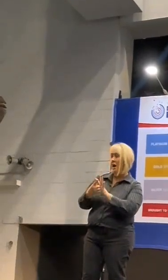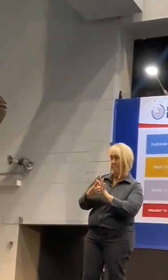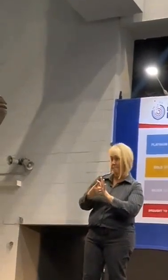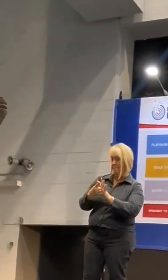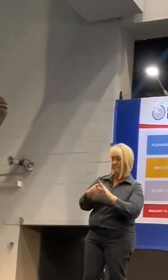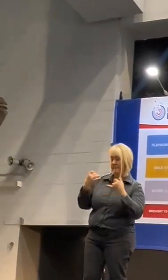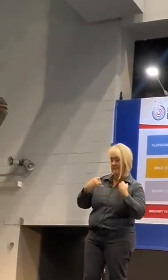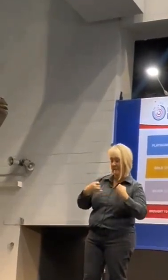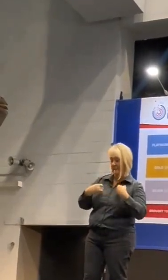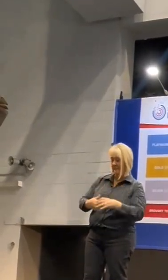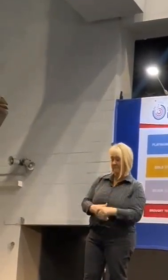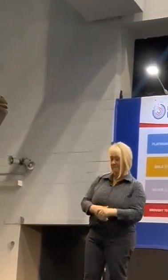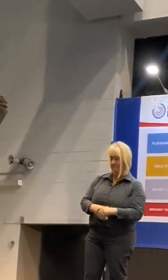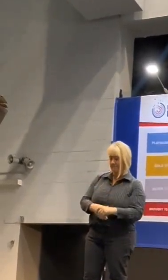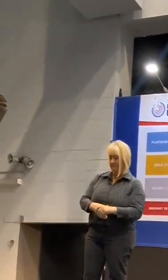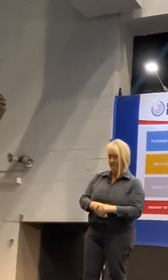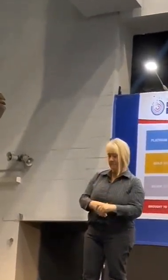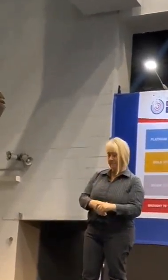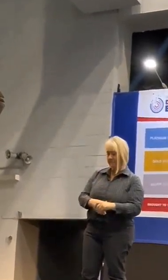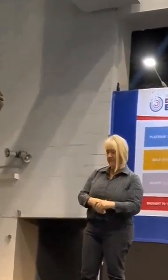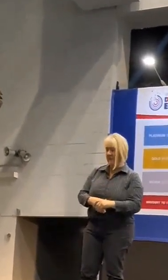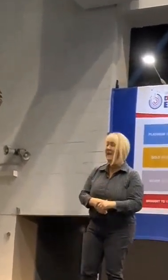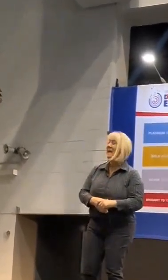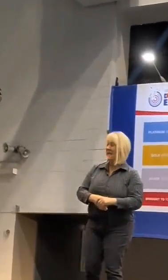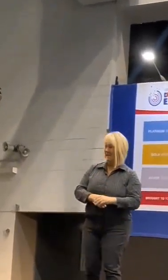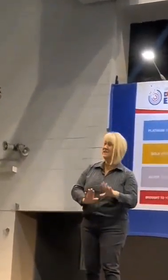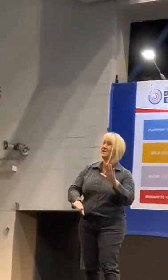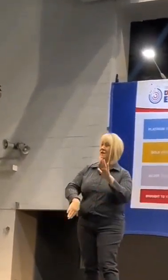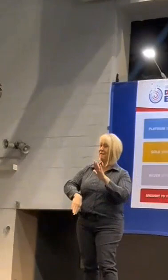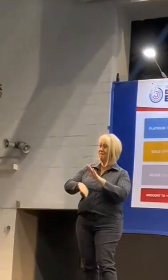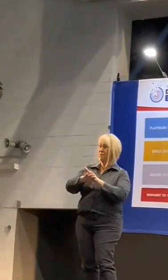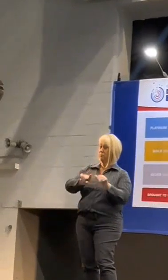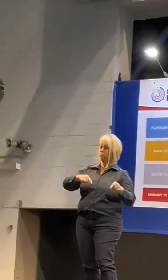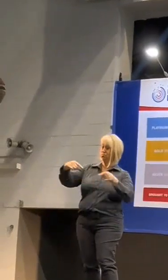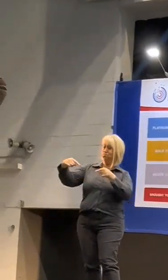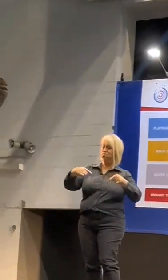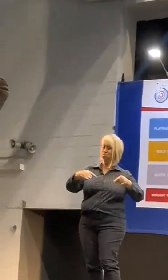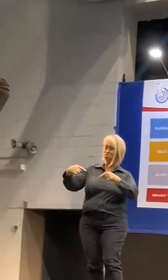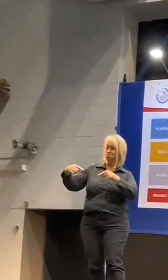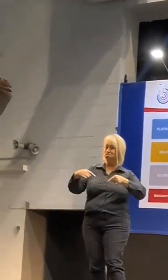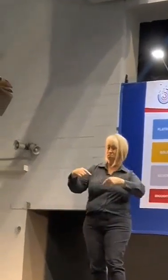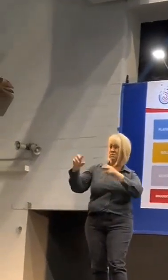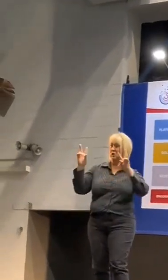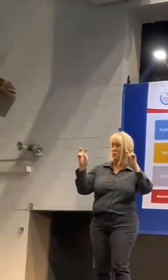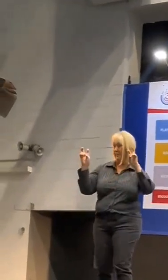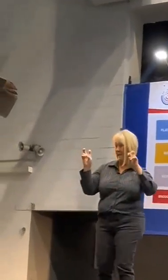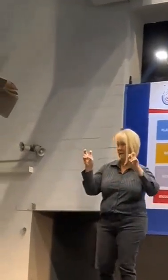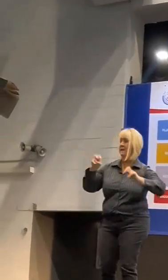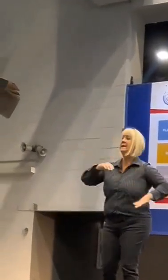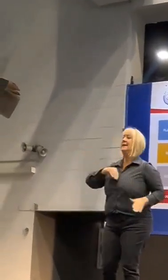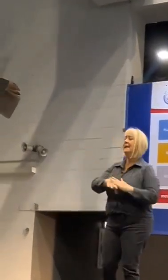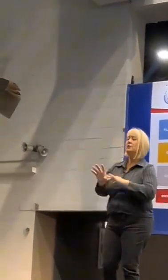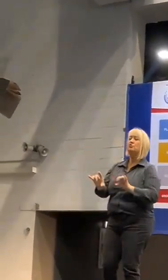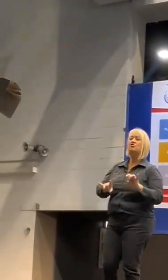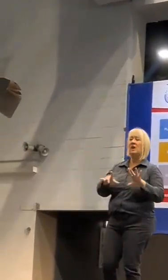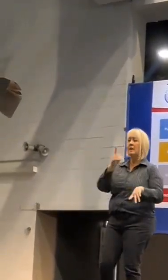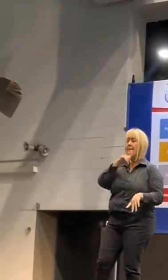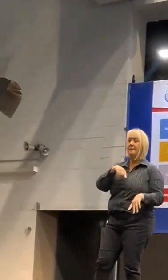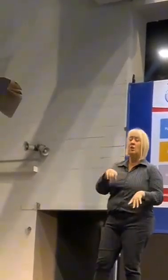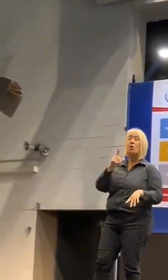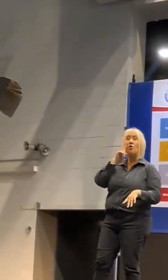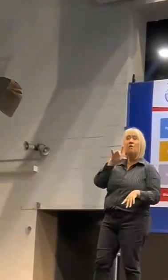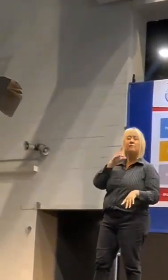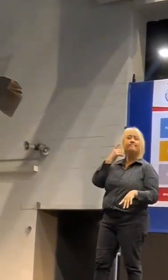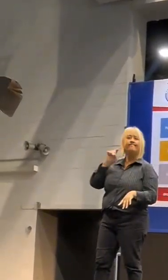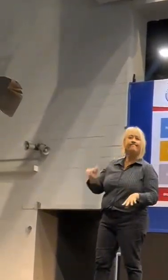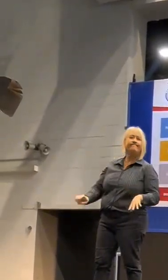Now, Lyme disease is a highly controversial topic. Whether it exists here in Australia is often debated. But for the next